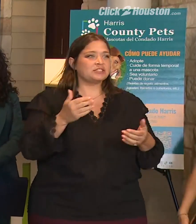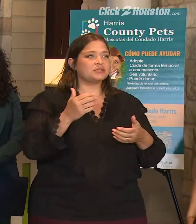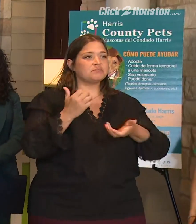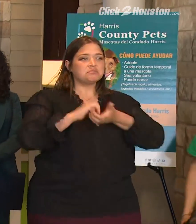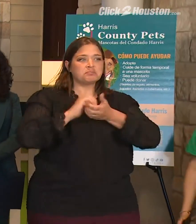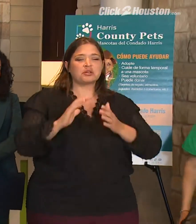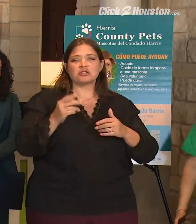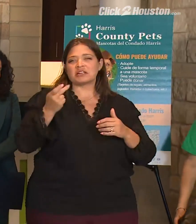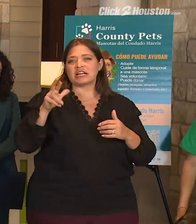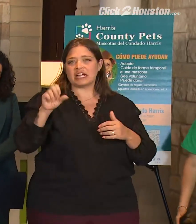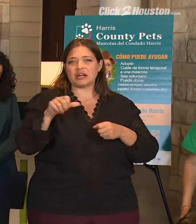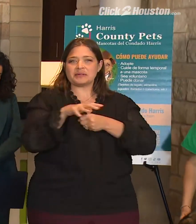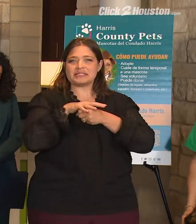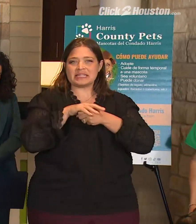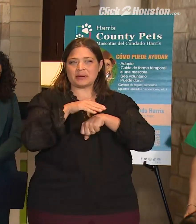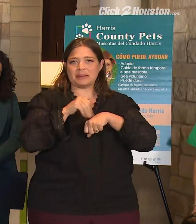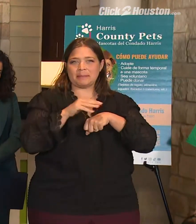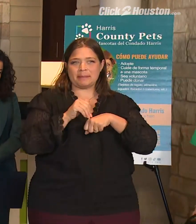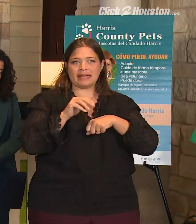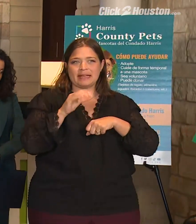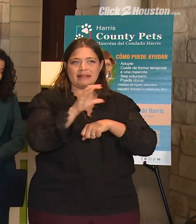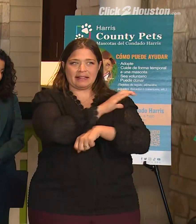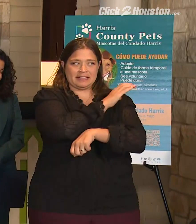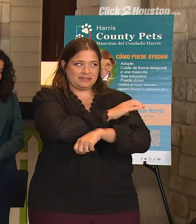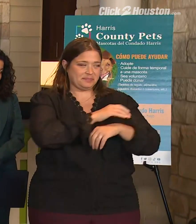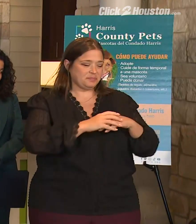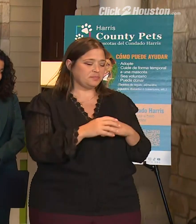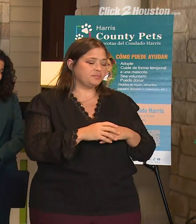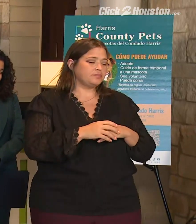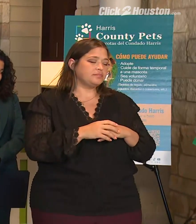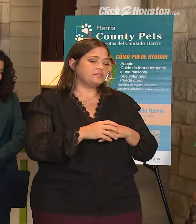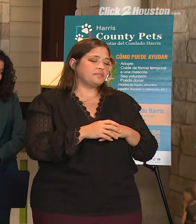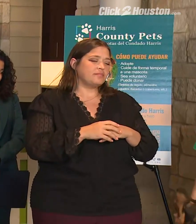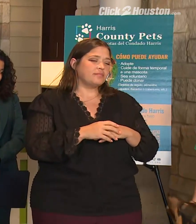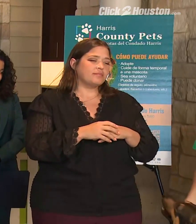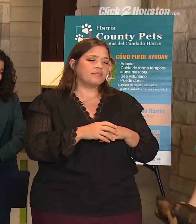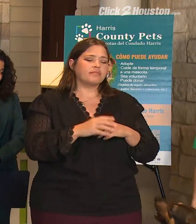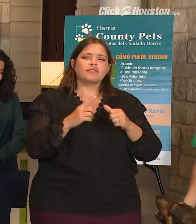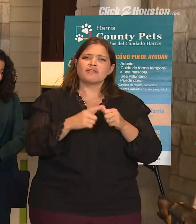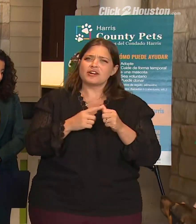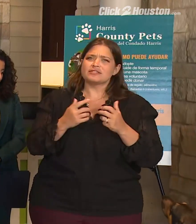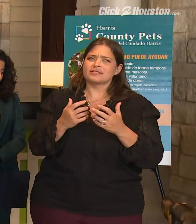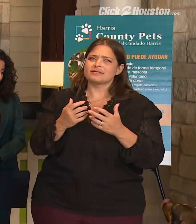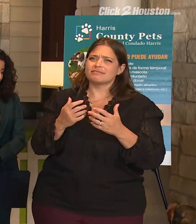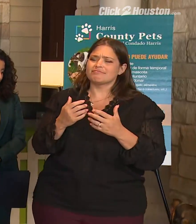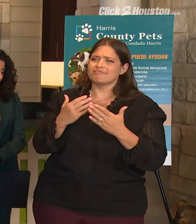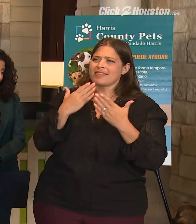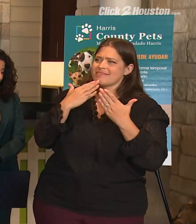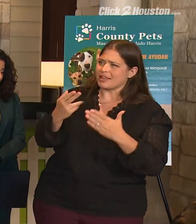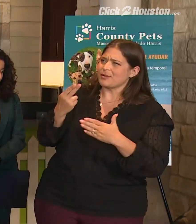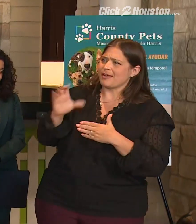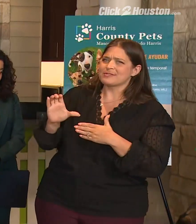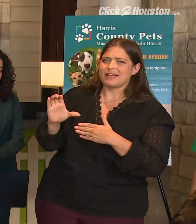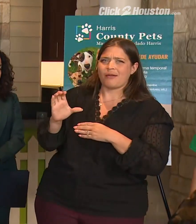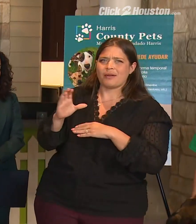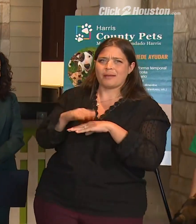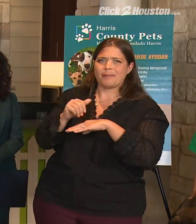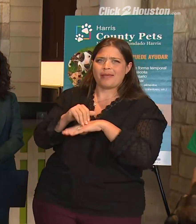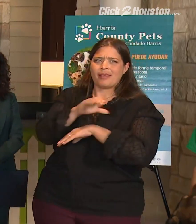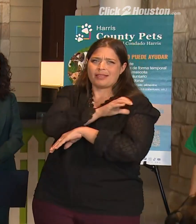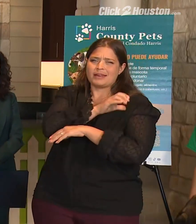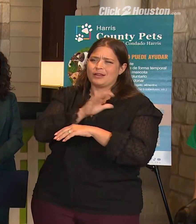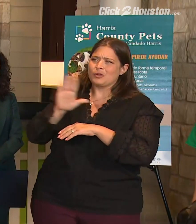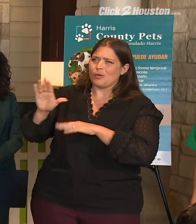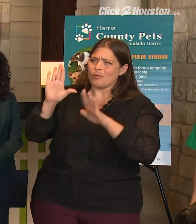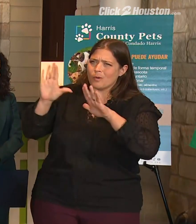Pets Clinic. I want to first thank them for all of their phenomenal work, their commitment